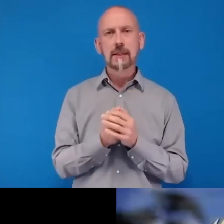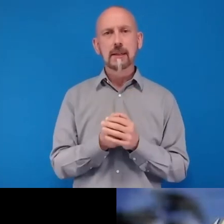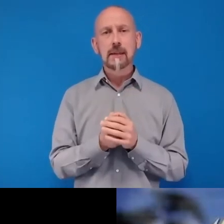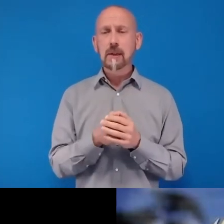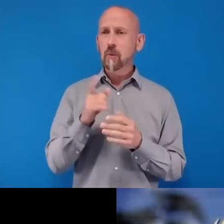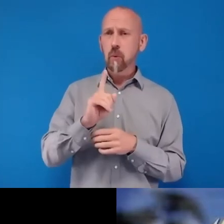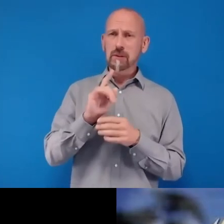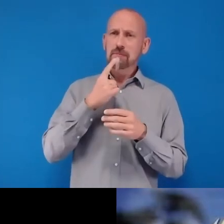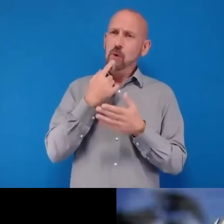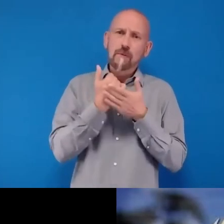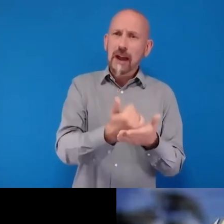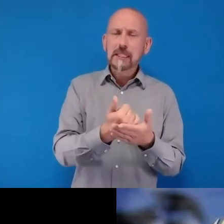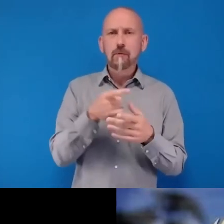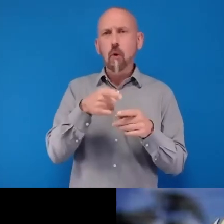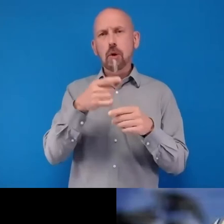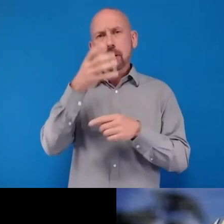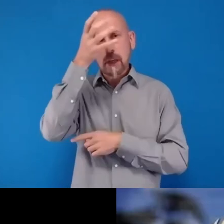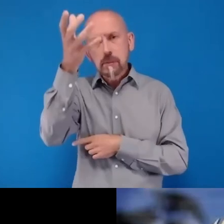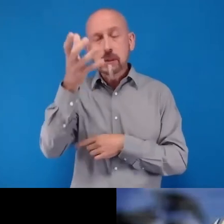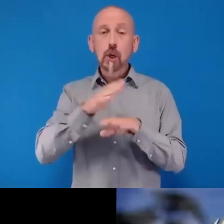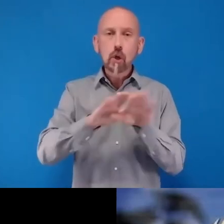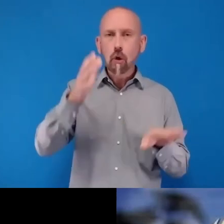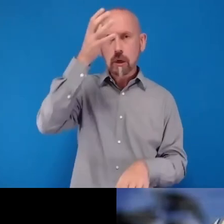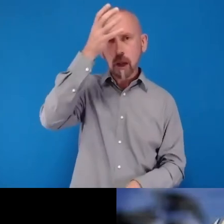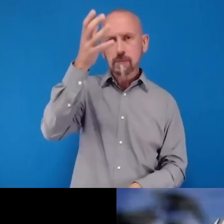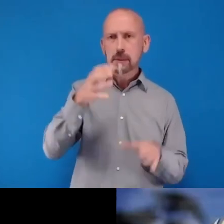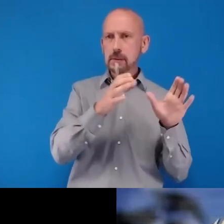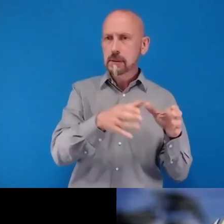government and non-government actors to start making that shift?